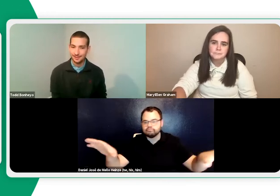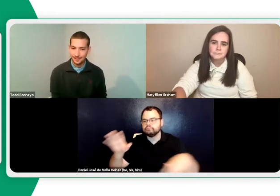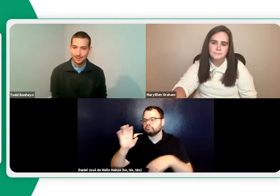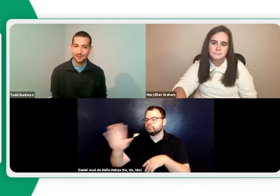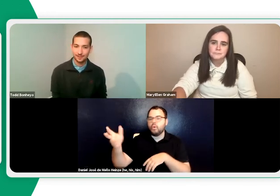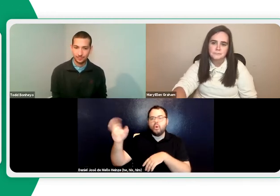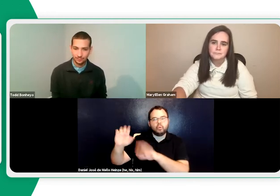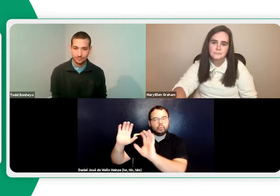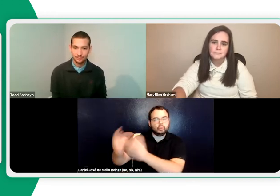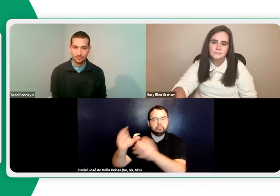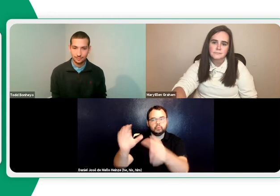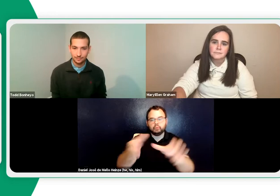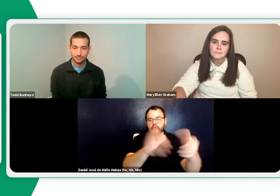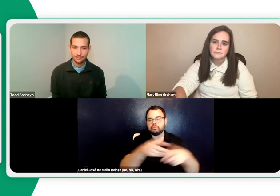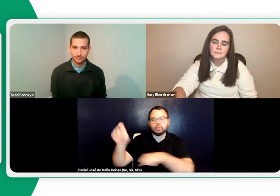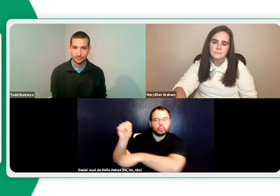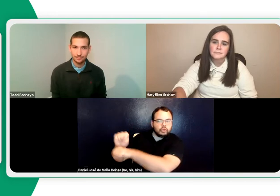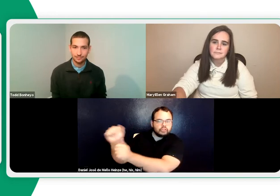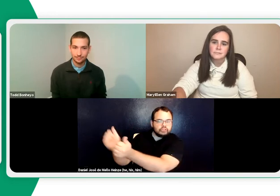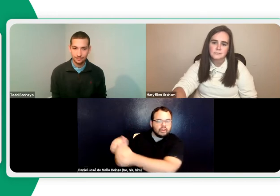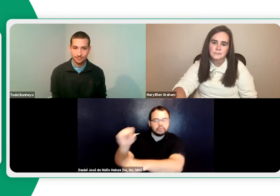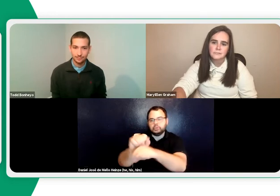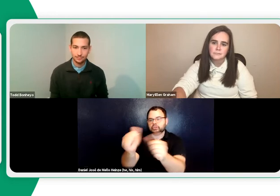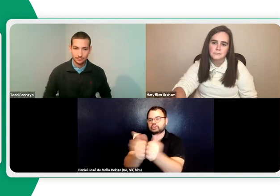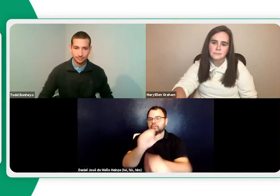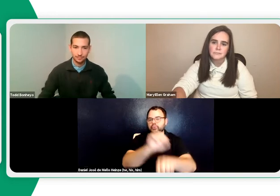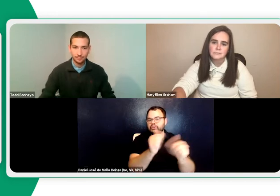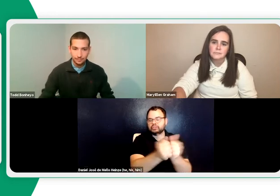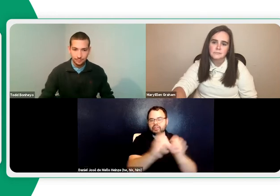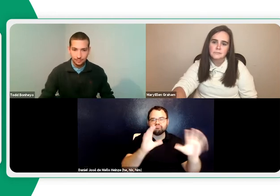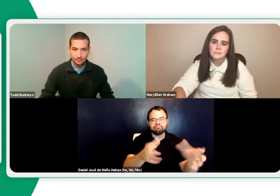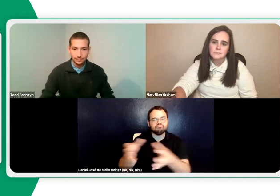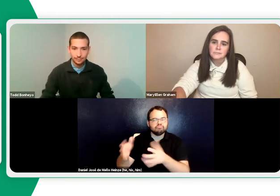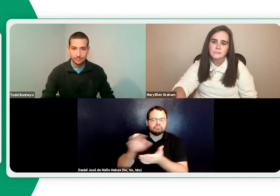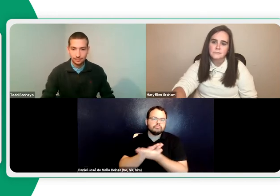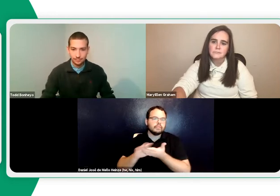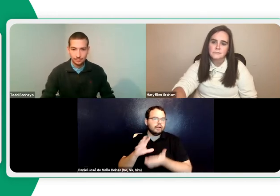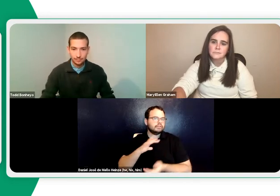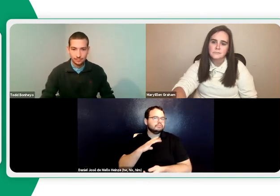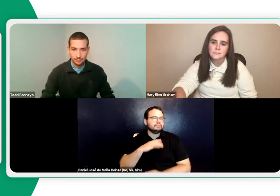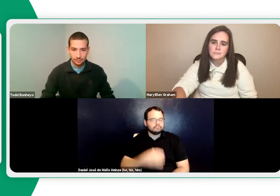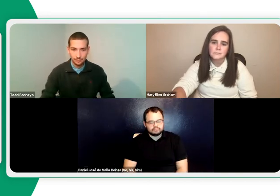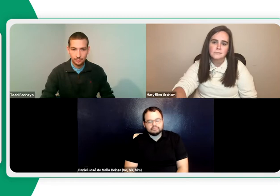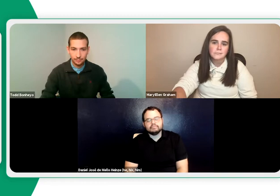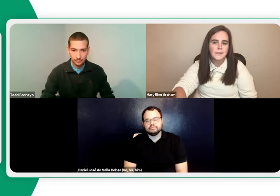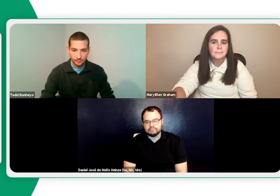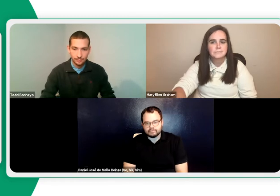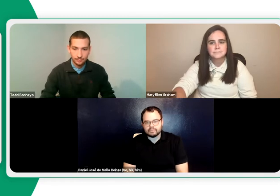potential for big breakout rooms. So each, you know, group can work together in their own separate room, which is really nice.